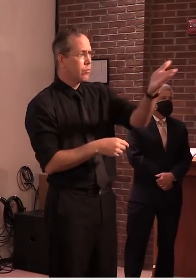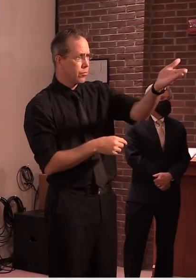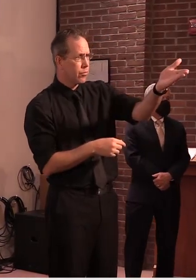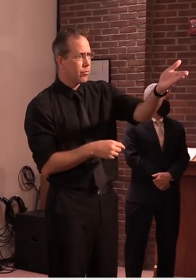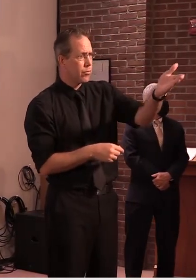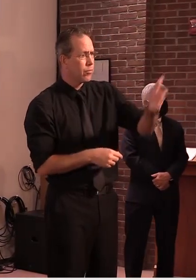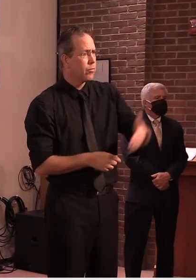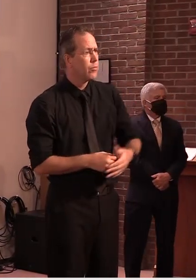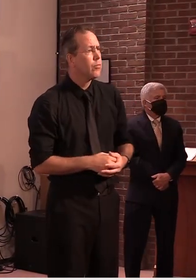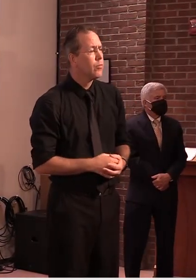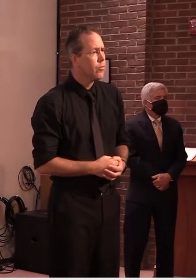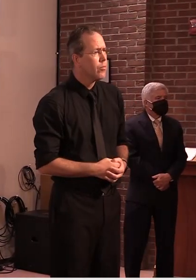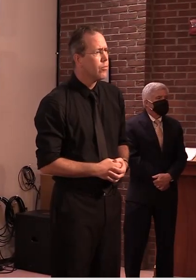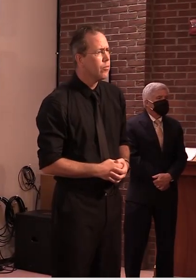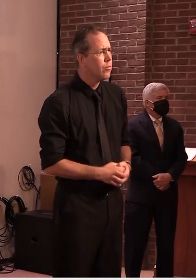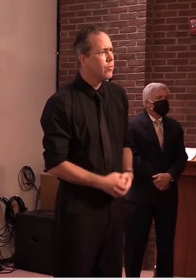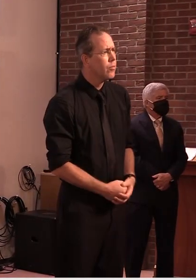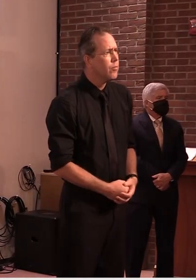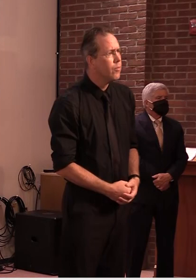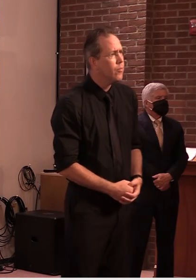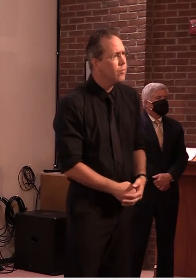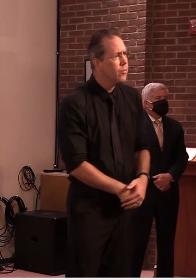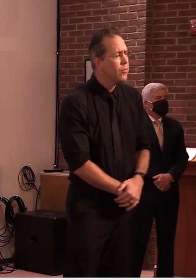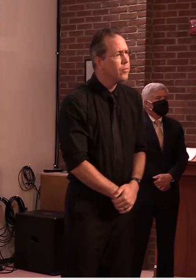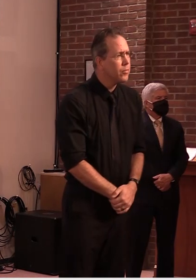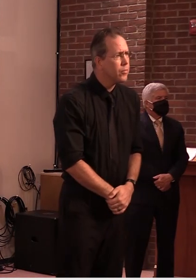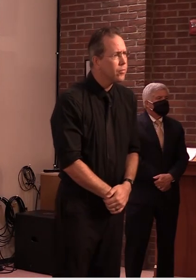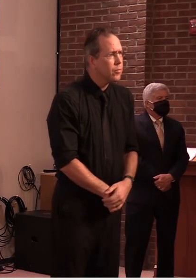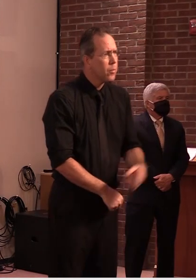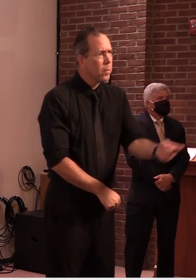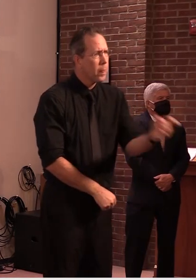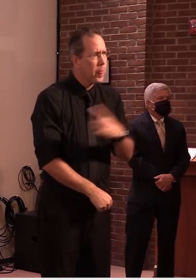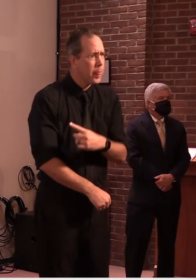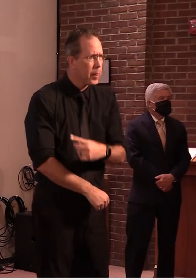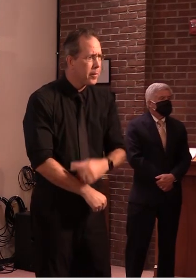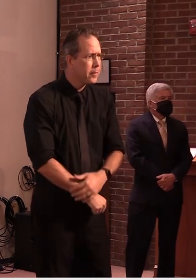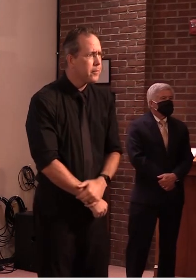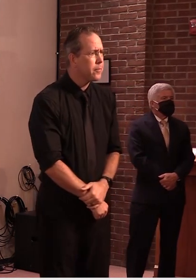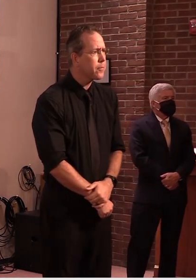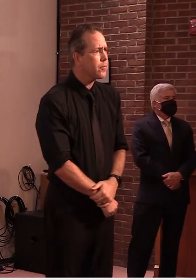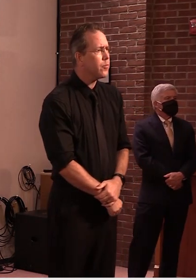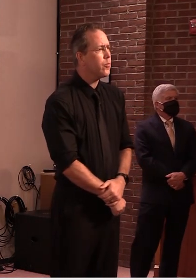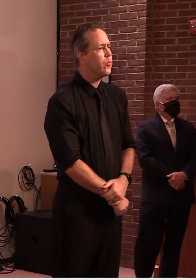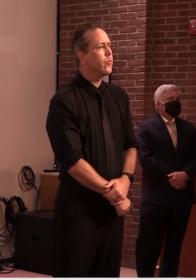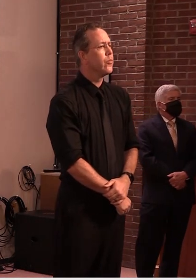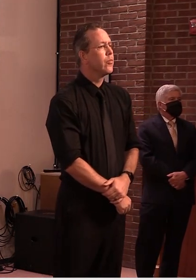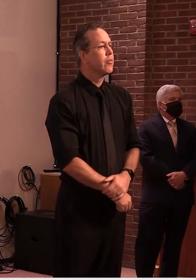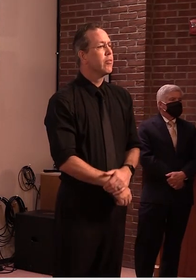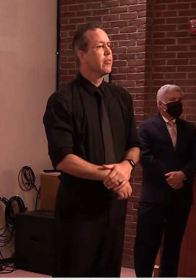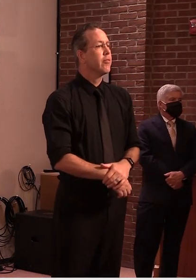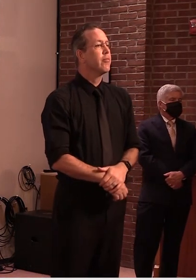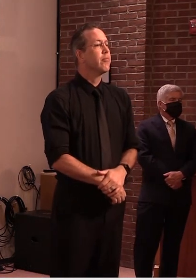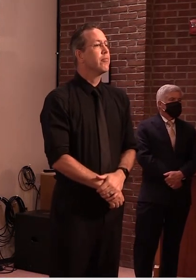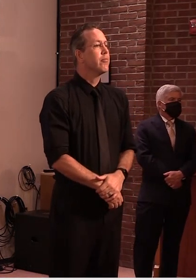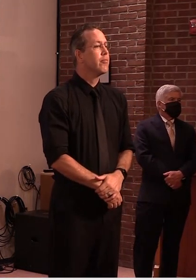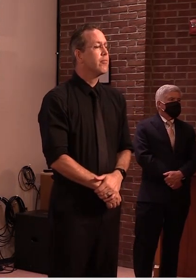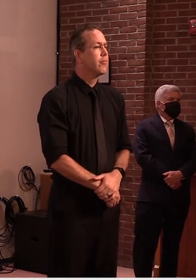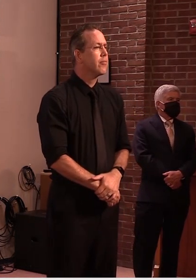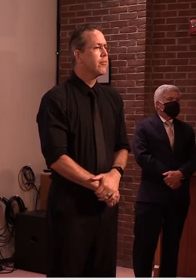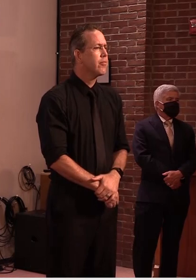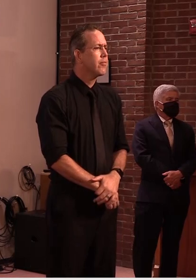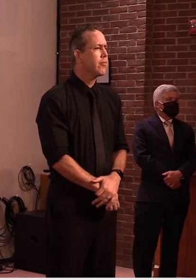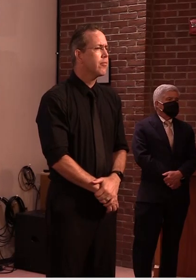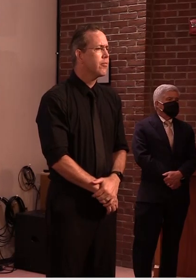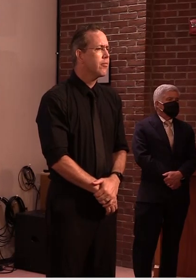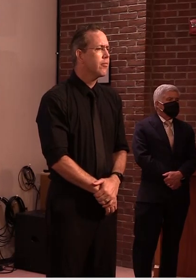Thank you. So, with students returning back to school in the fall, I'm wondering,